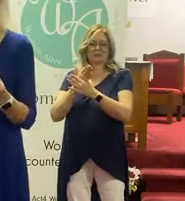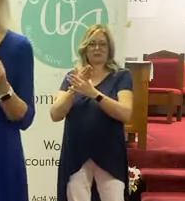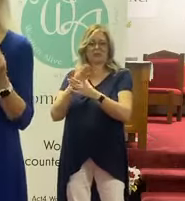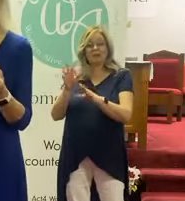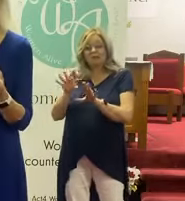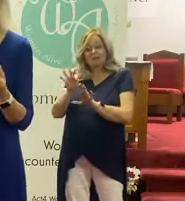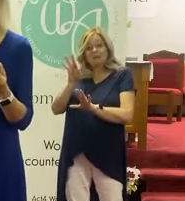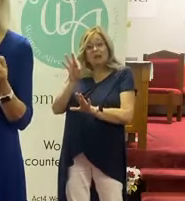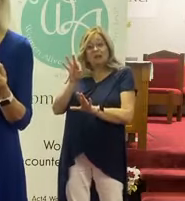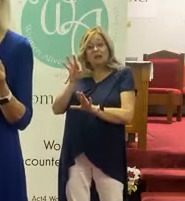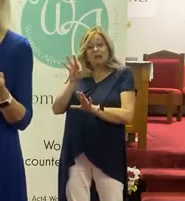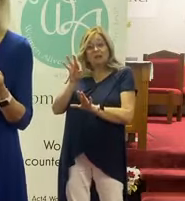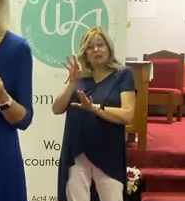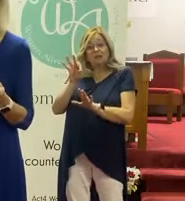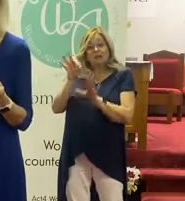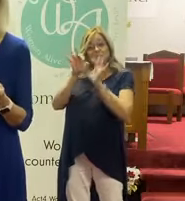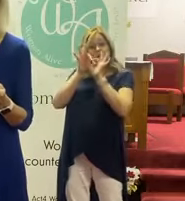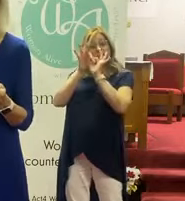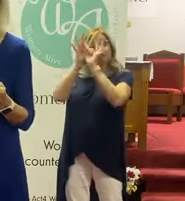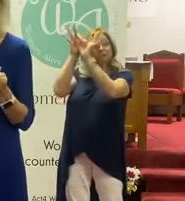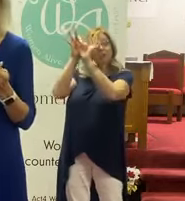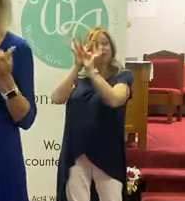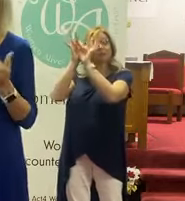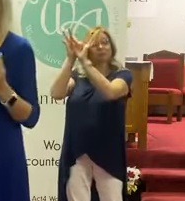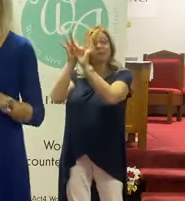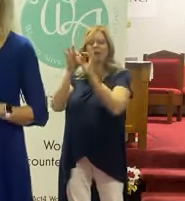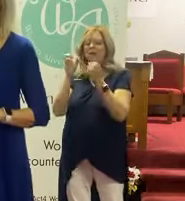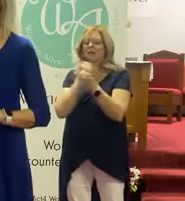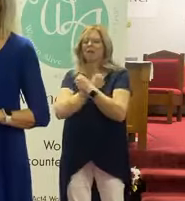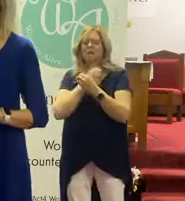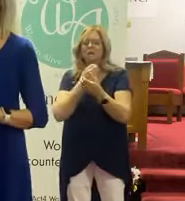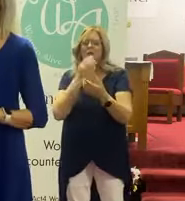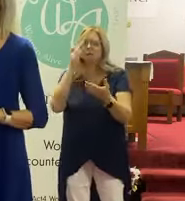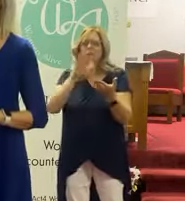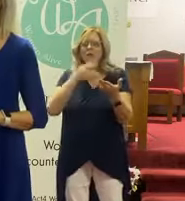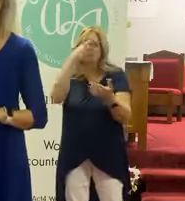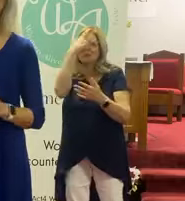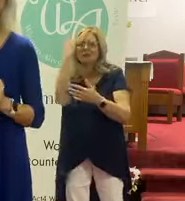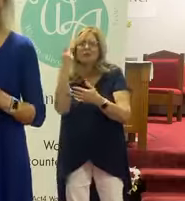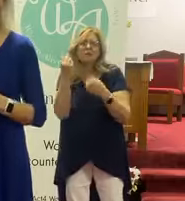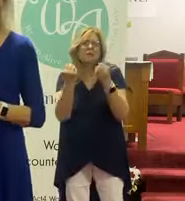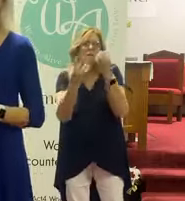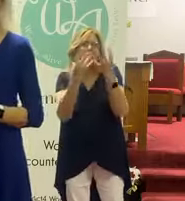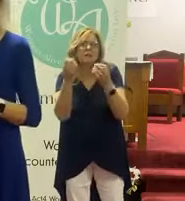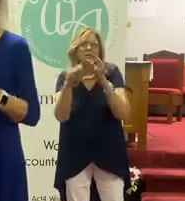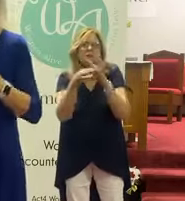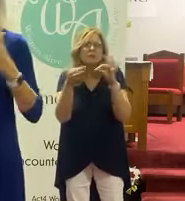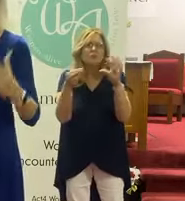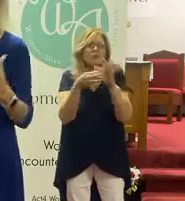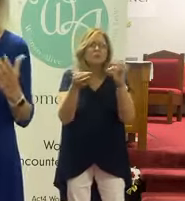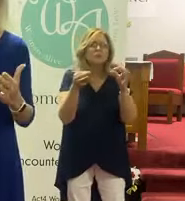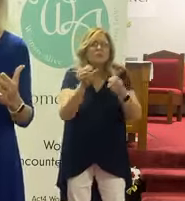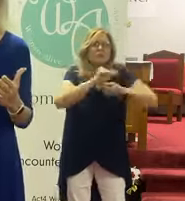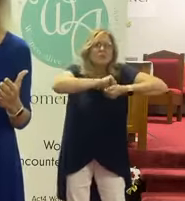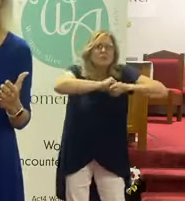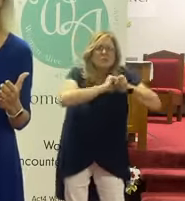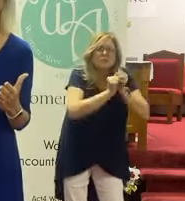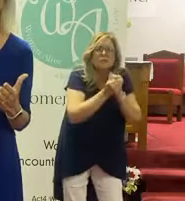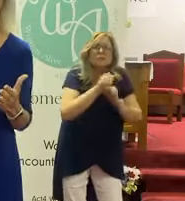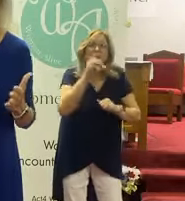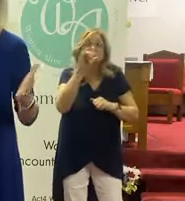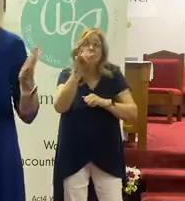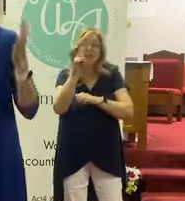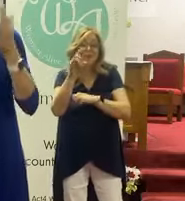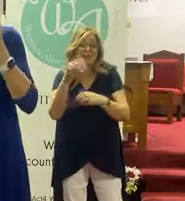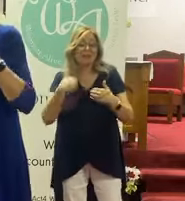to find that intimacy with him. I love the Psalms because it's so many stories about the struggles that David